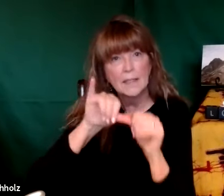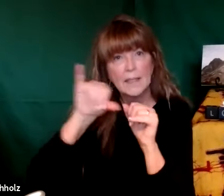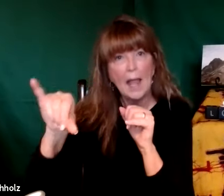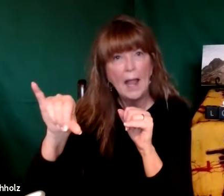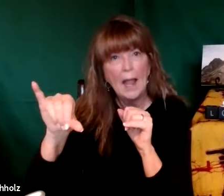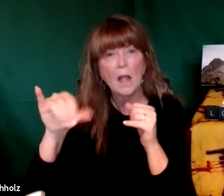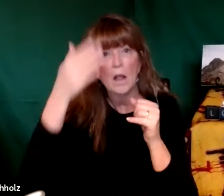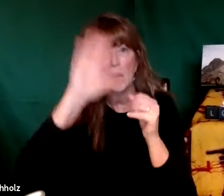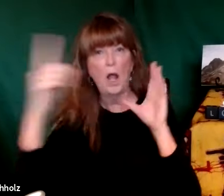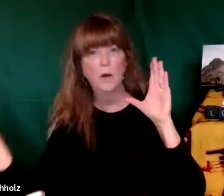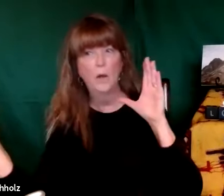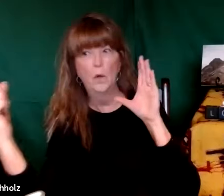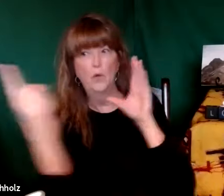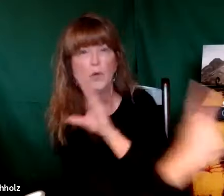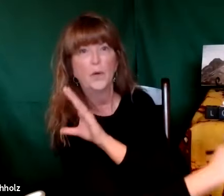Moses went into a cave there